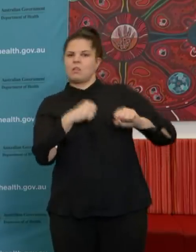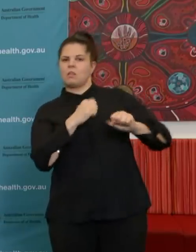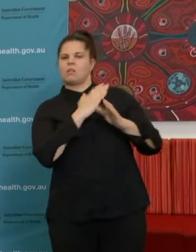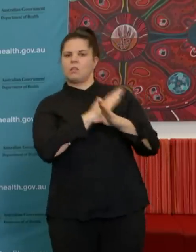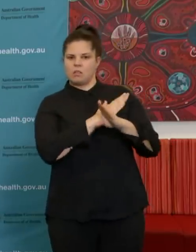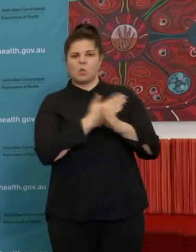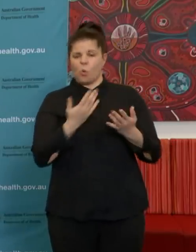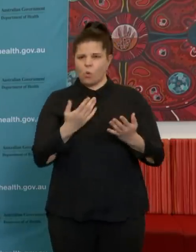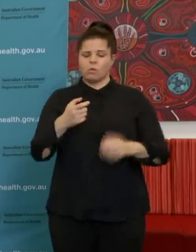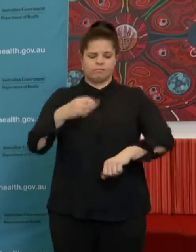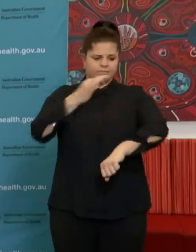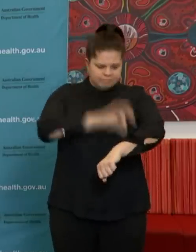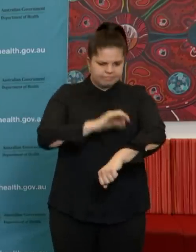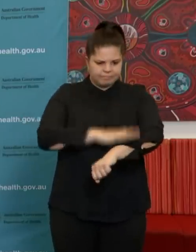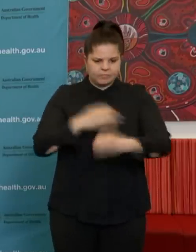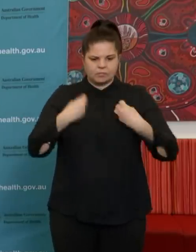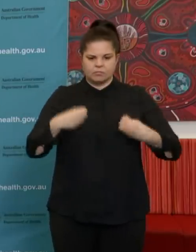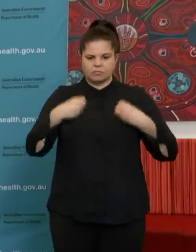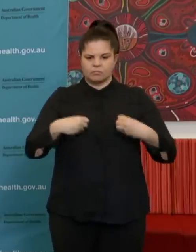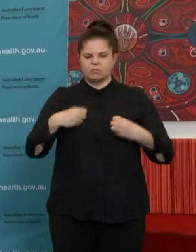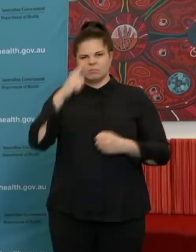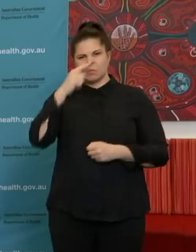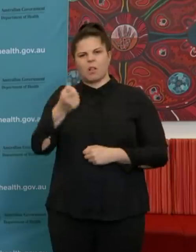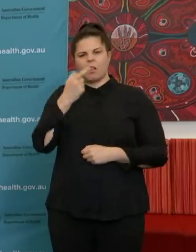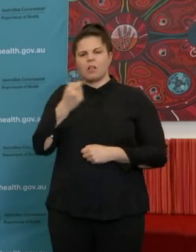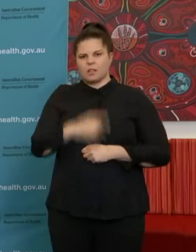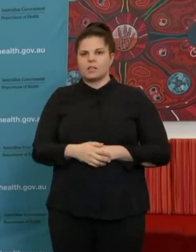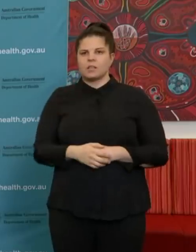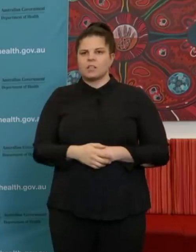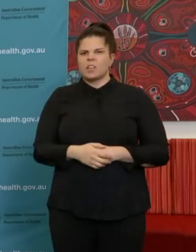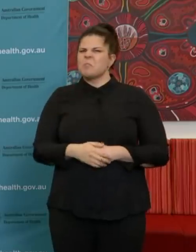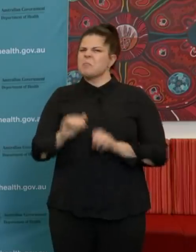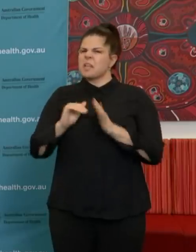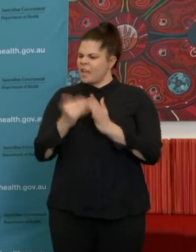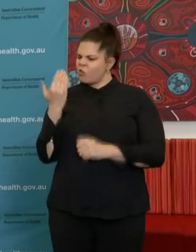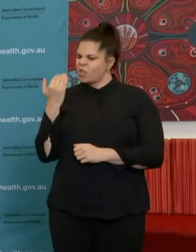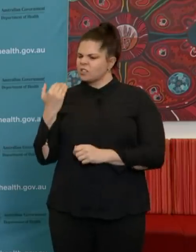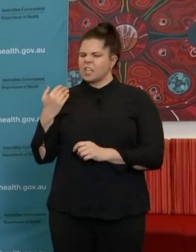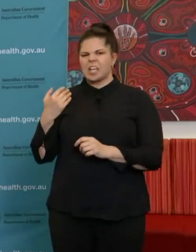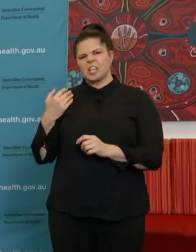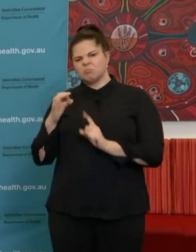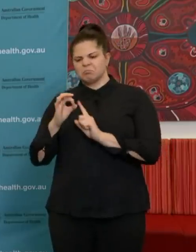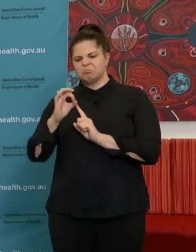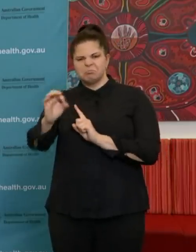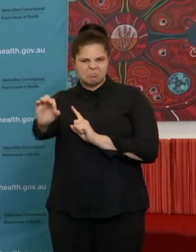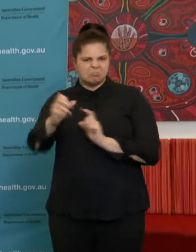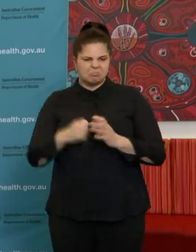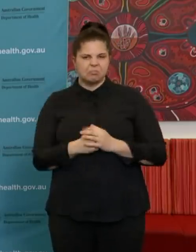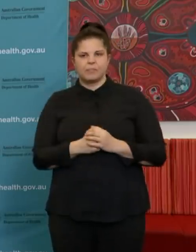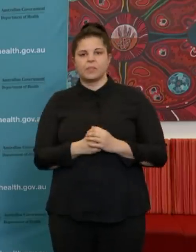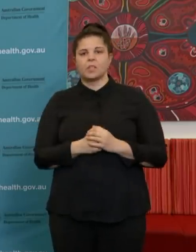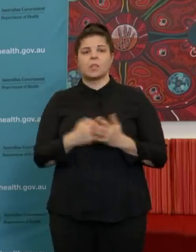there's been a lot of resistance in malaria, so it hasn't been used as much. It has some other uses in relation to